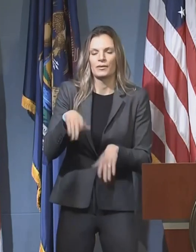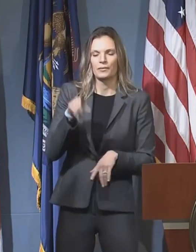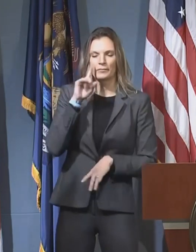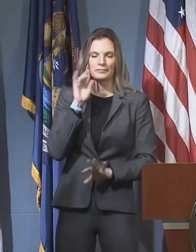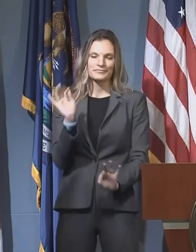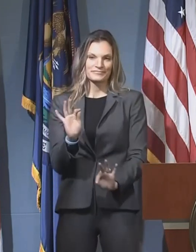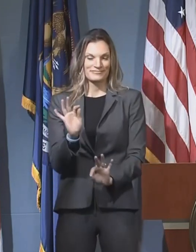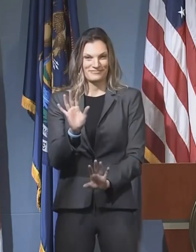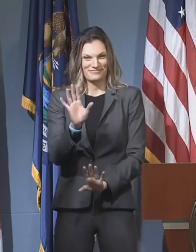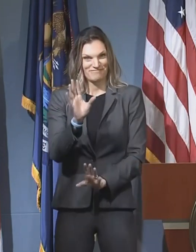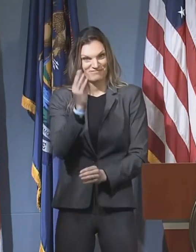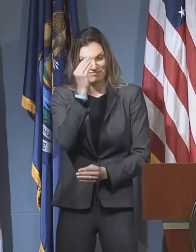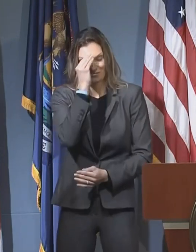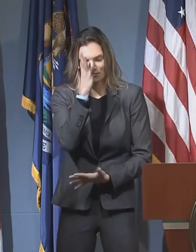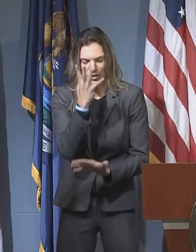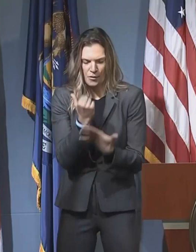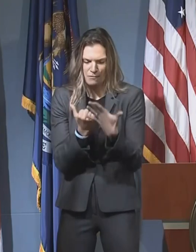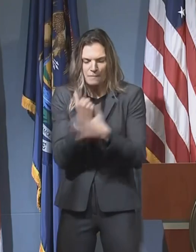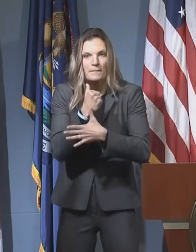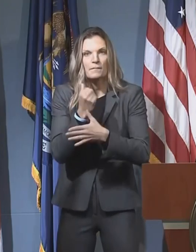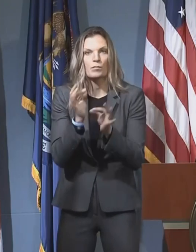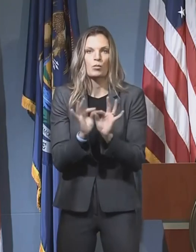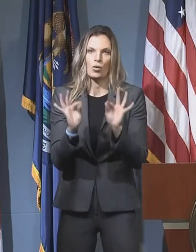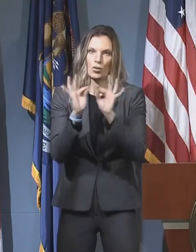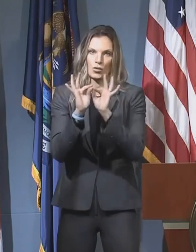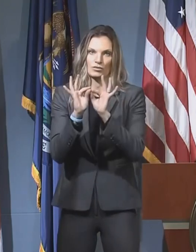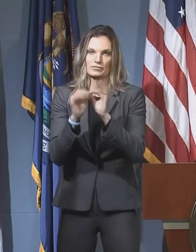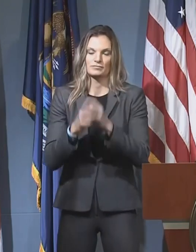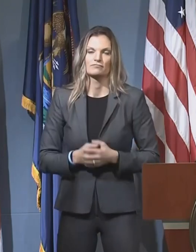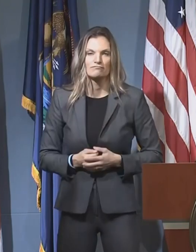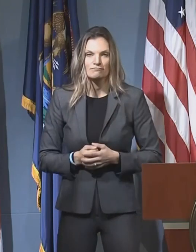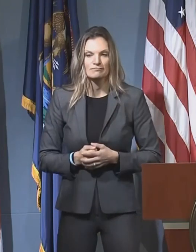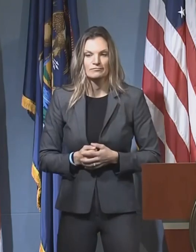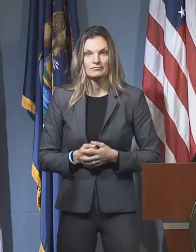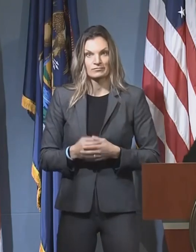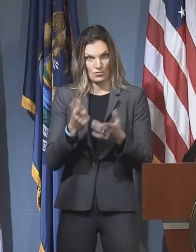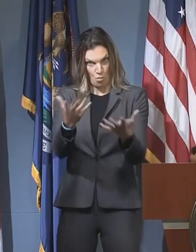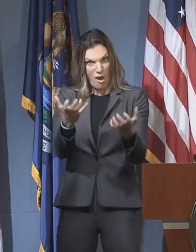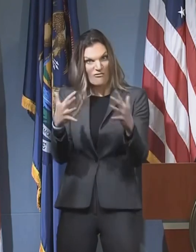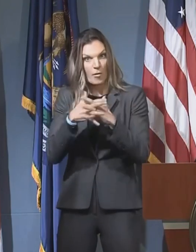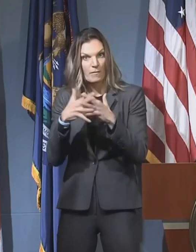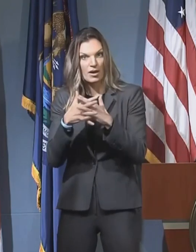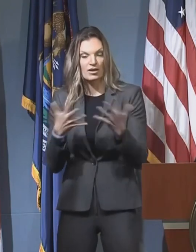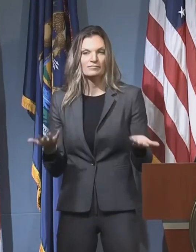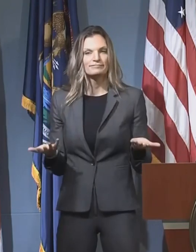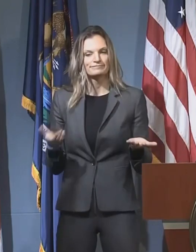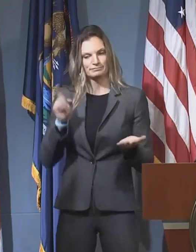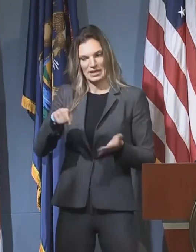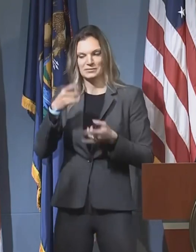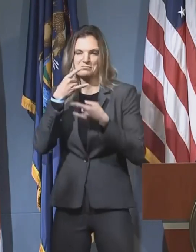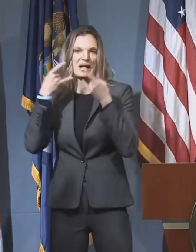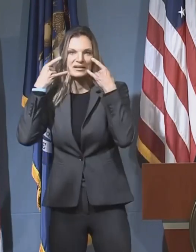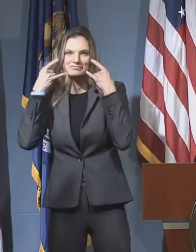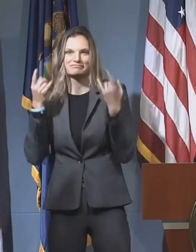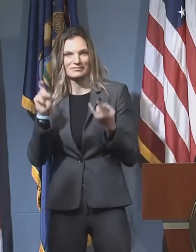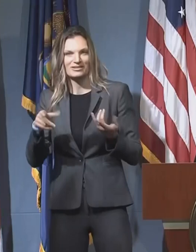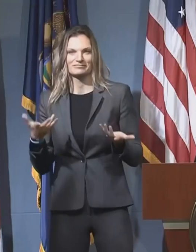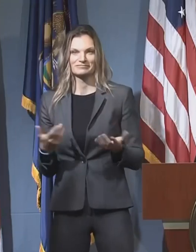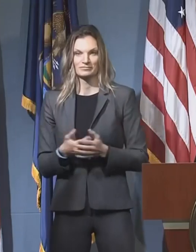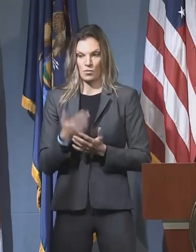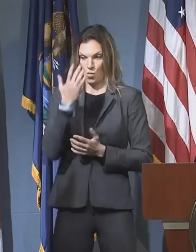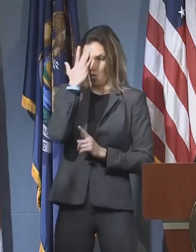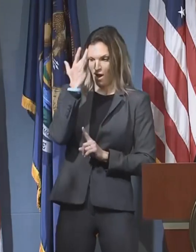It's really important. And we want to, if we want to engage in football, we've got to be smart about it and we've got to protect our